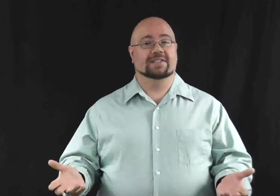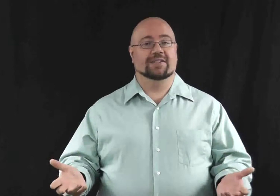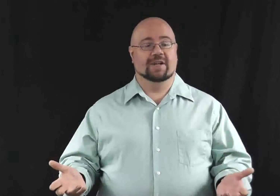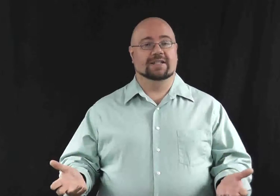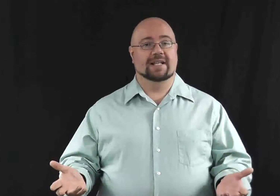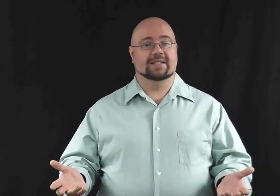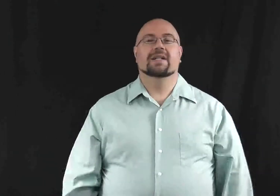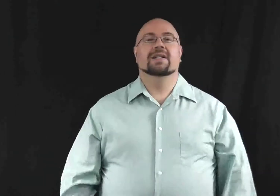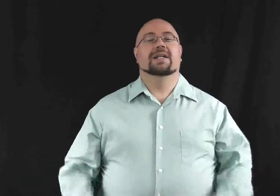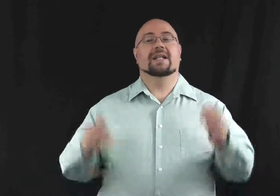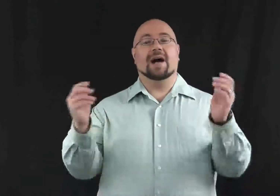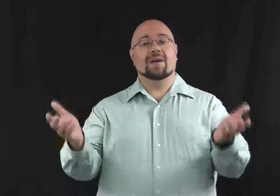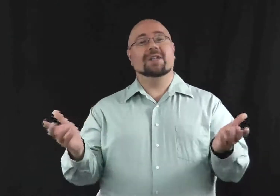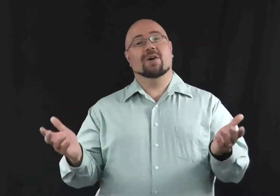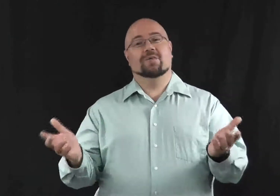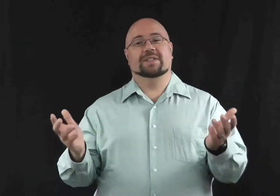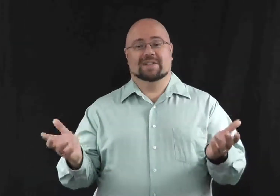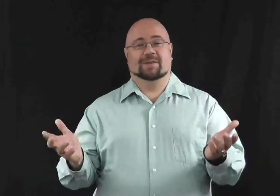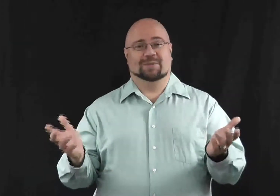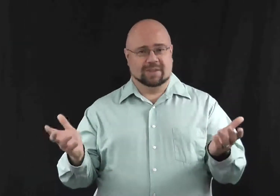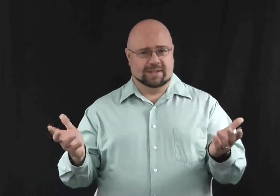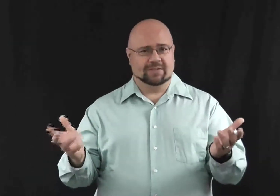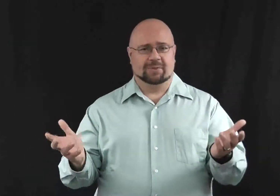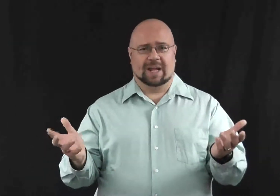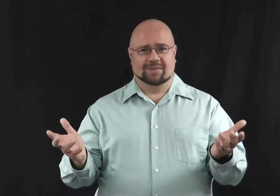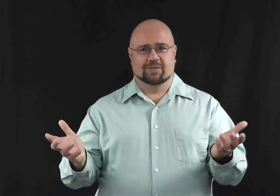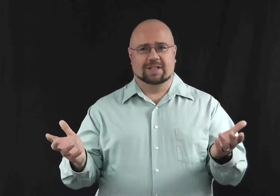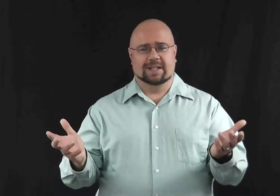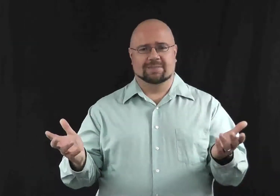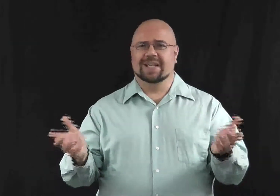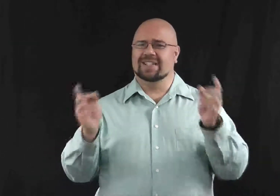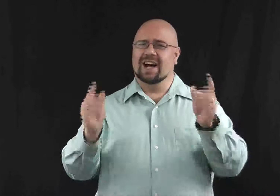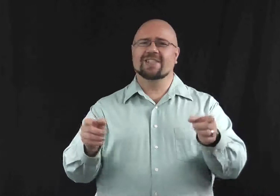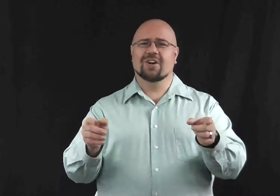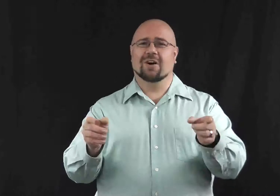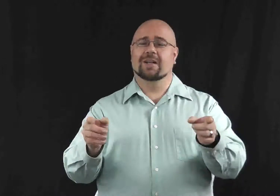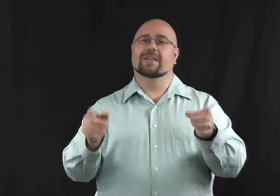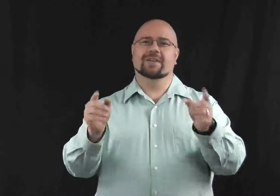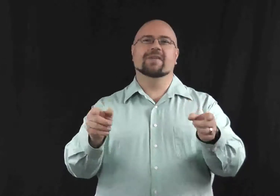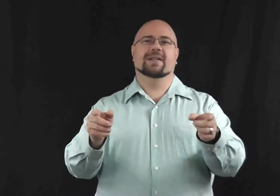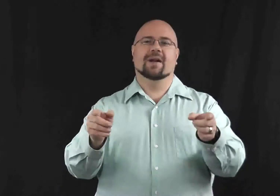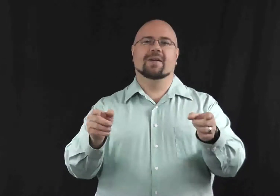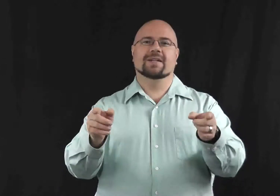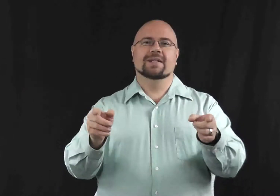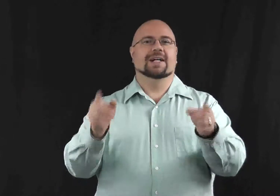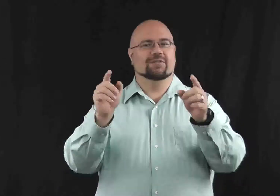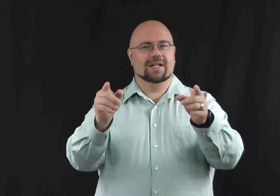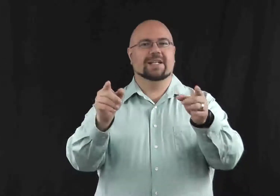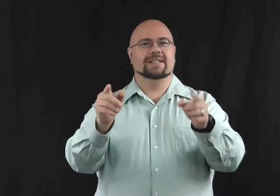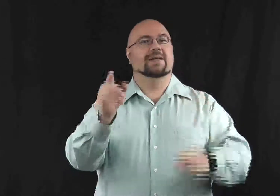drug testing. I'm going to go over the difference between these two types of drug tests because odds are if you're living in America a drug test may